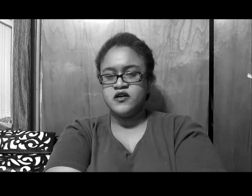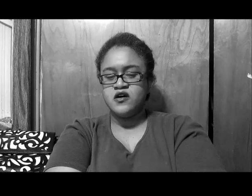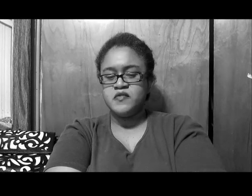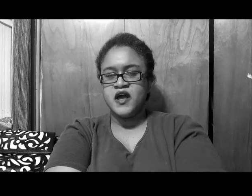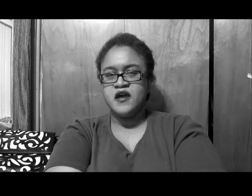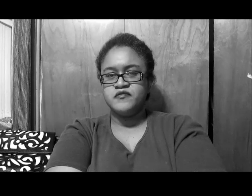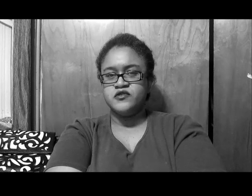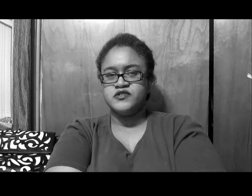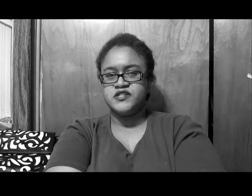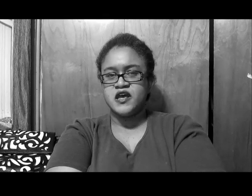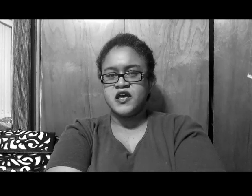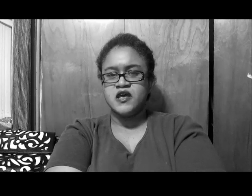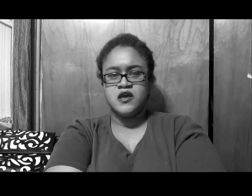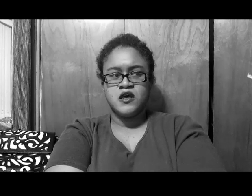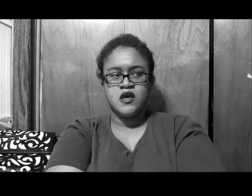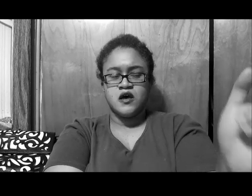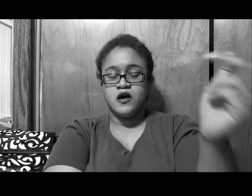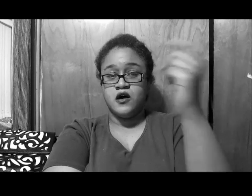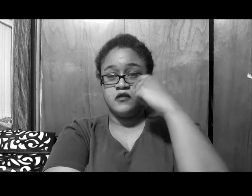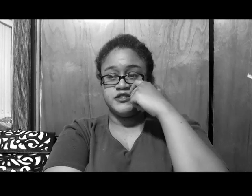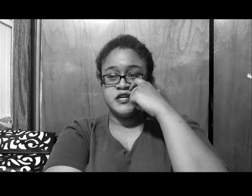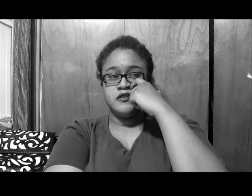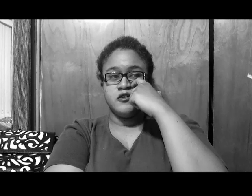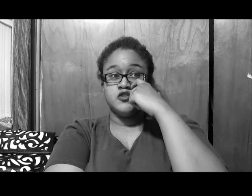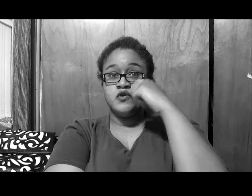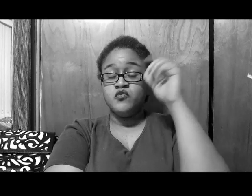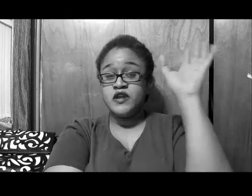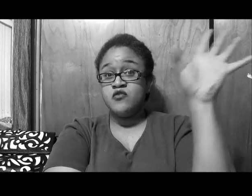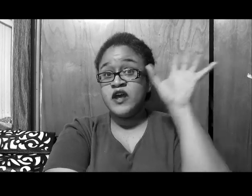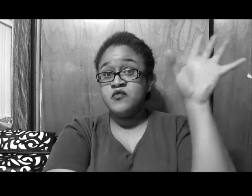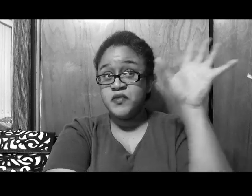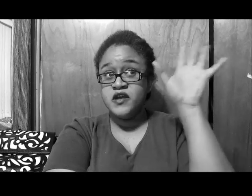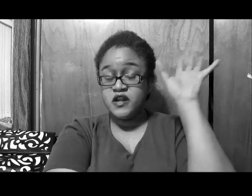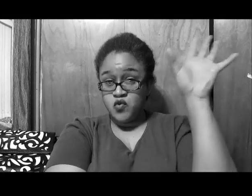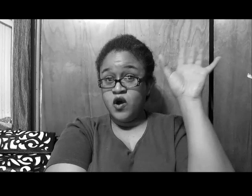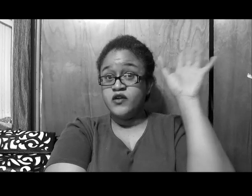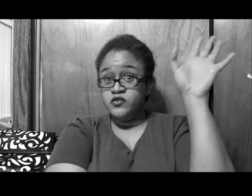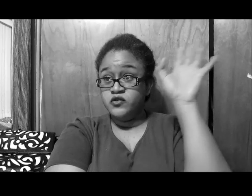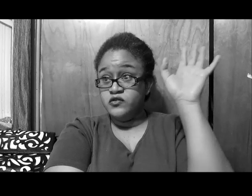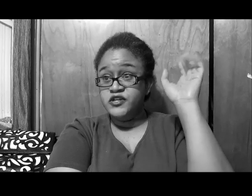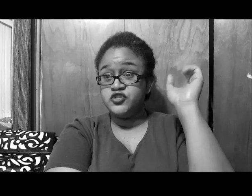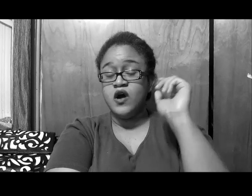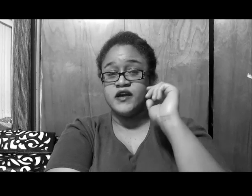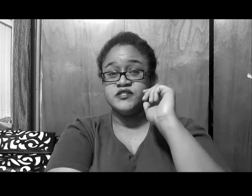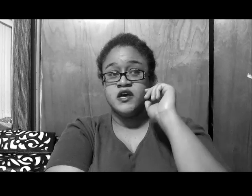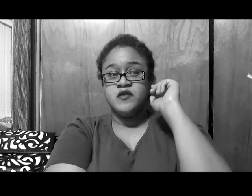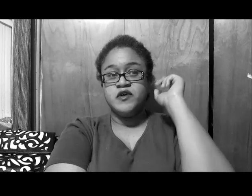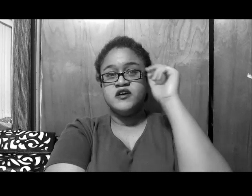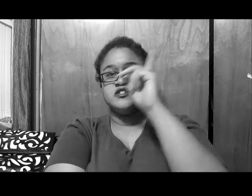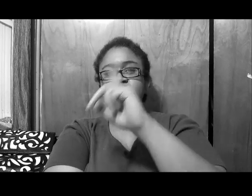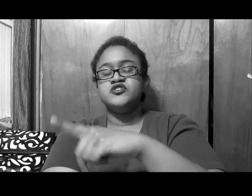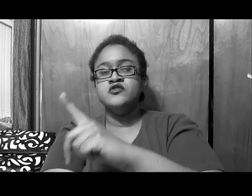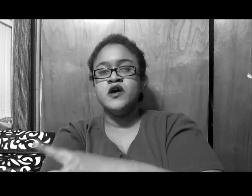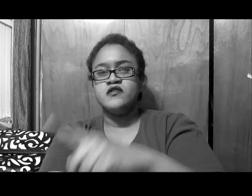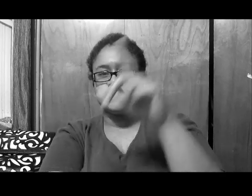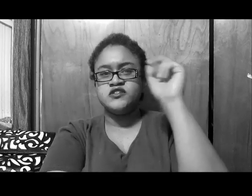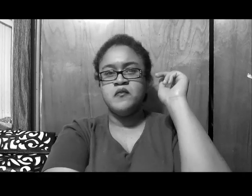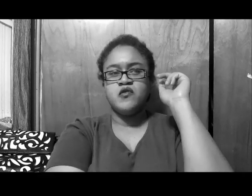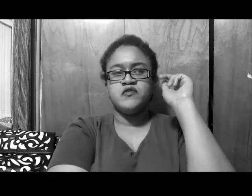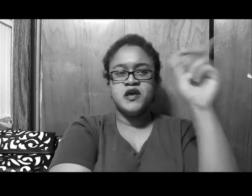up after, say, um, she had a nurse, now, they repeated, and they were wanting to do at least twice, because it was two angles, they're talking about Peter,